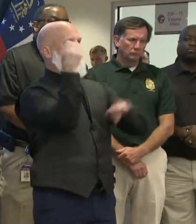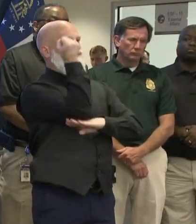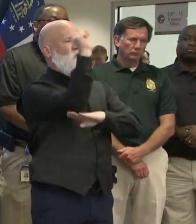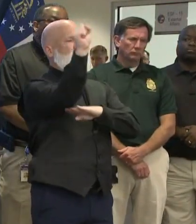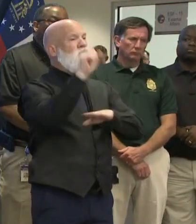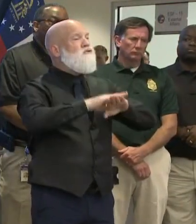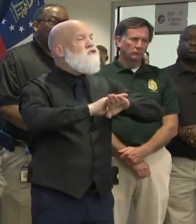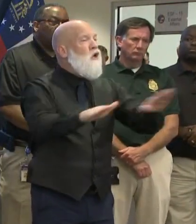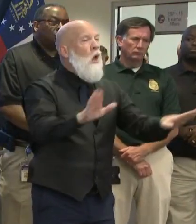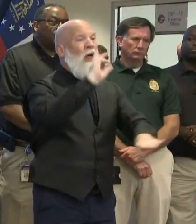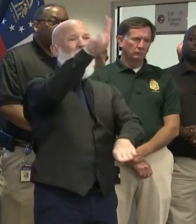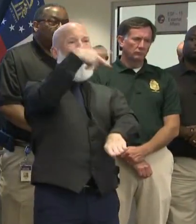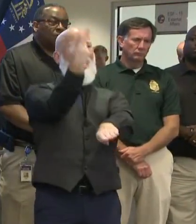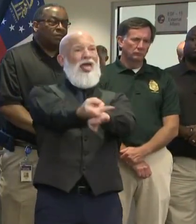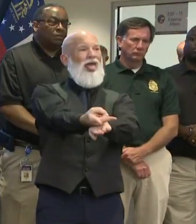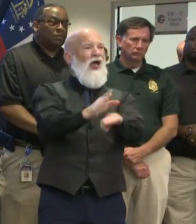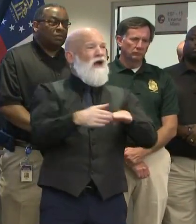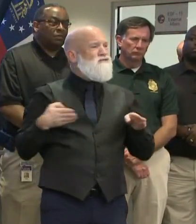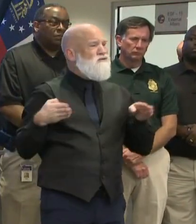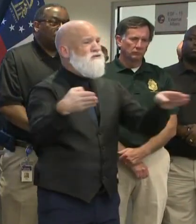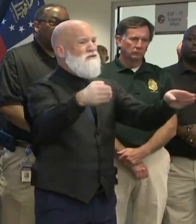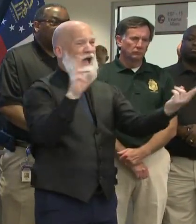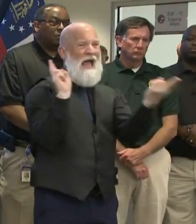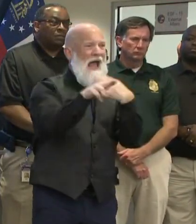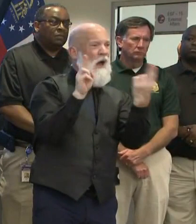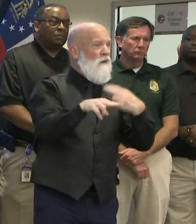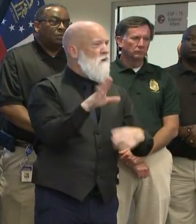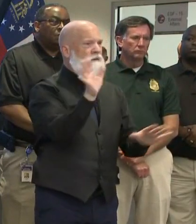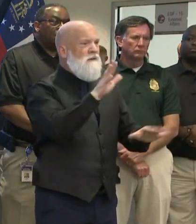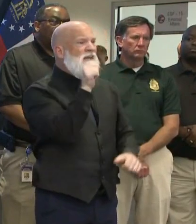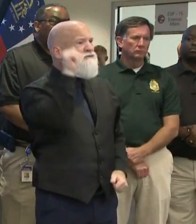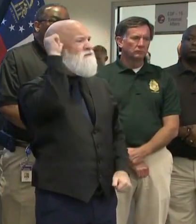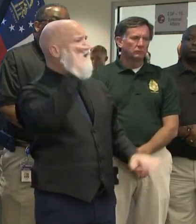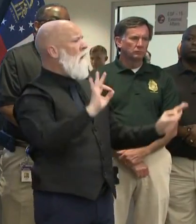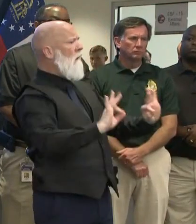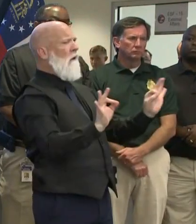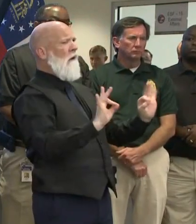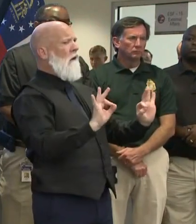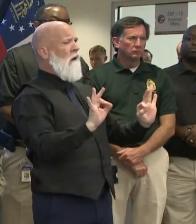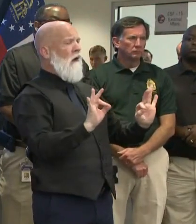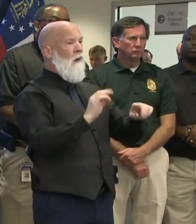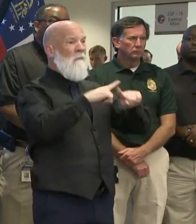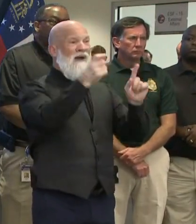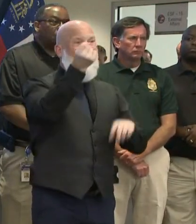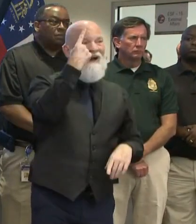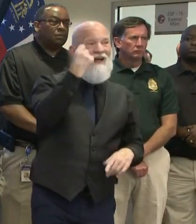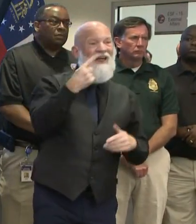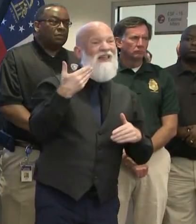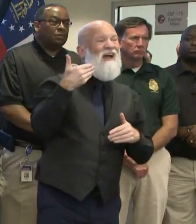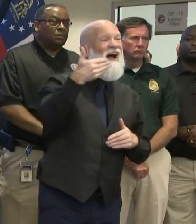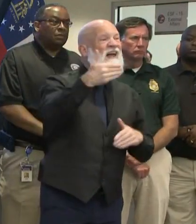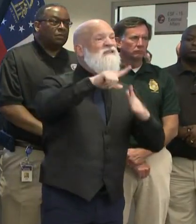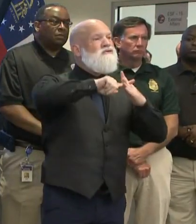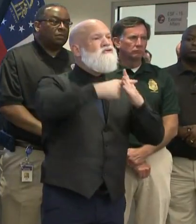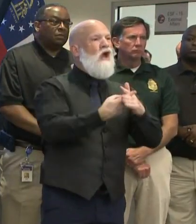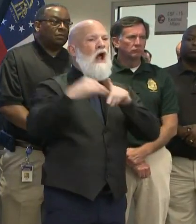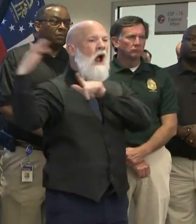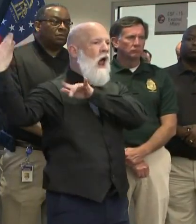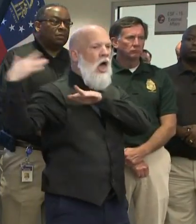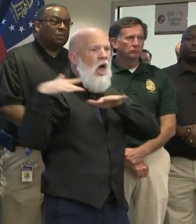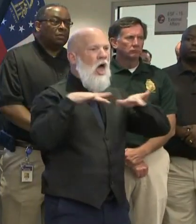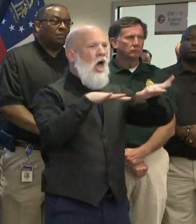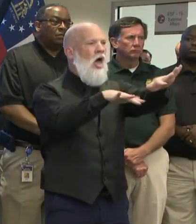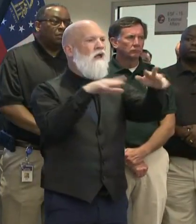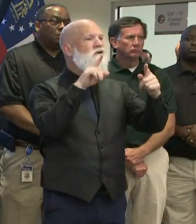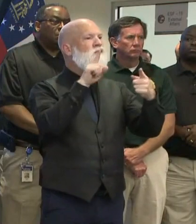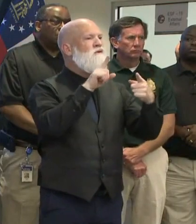issues moving around yesterday until they started lying down or getting on the interstate. I mean, that is not a